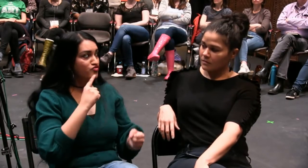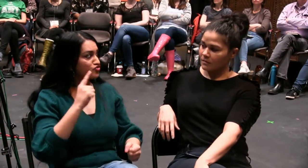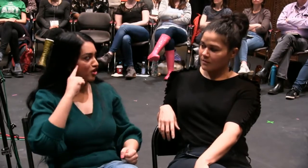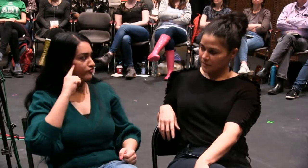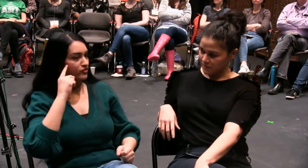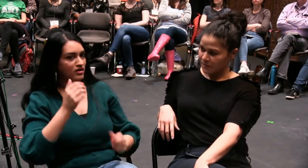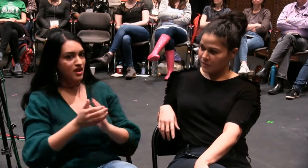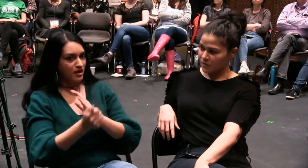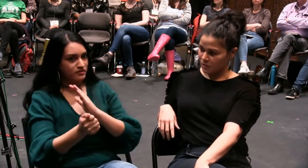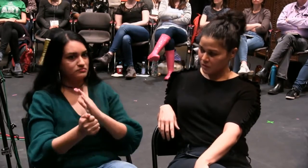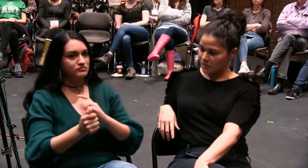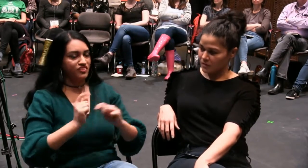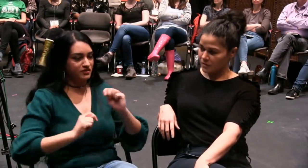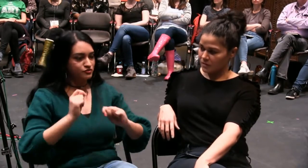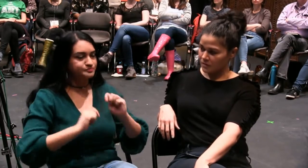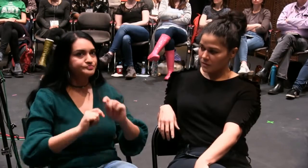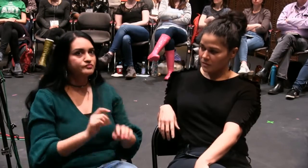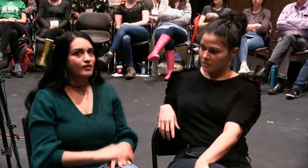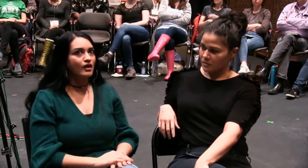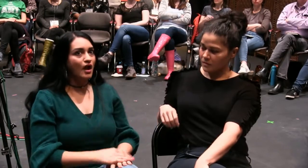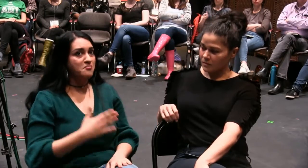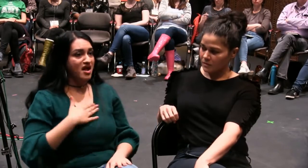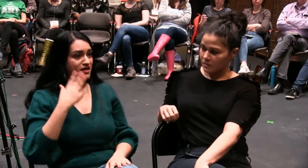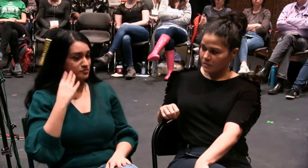diverse and supportive of deaf talent in theater.